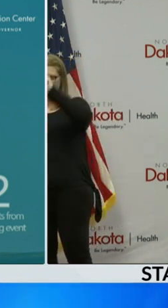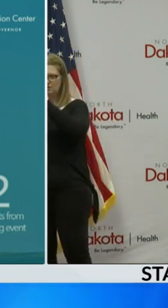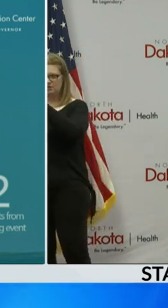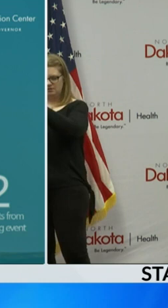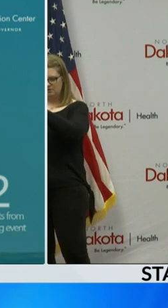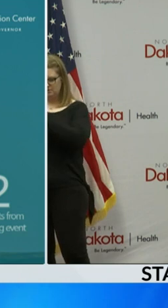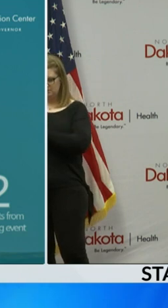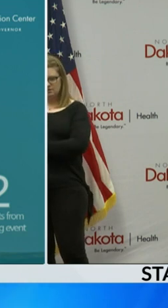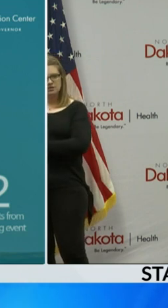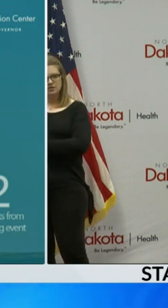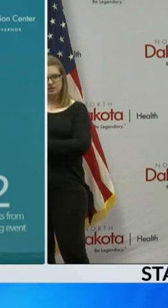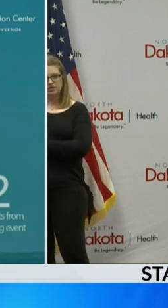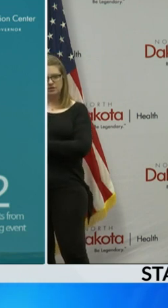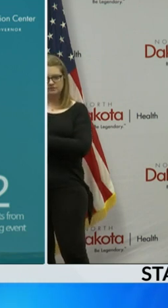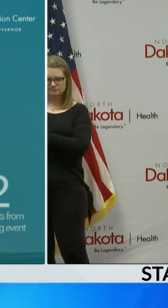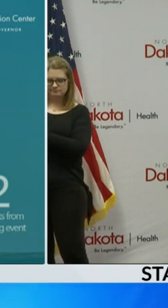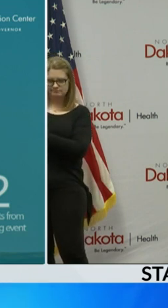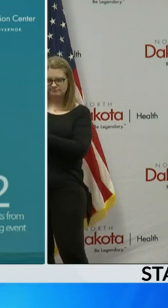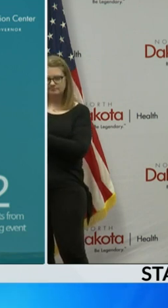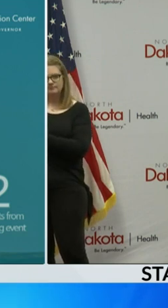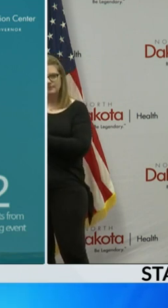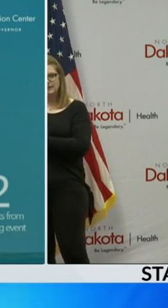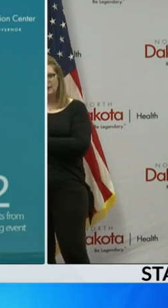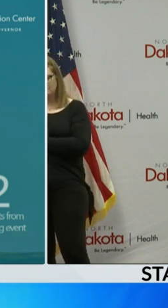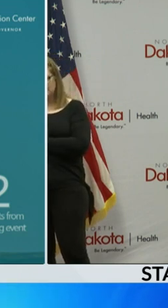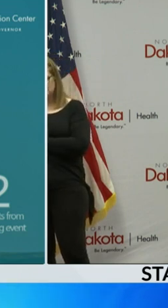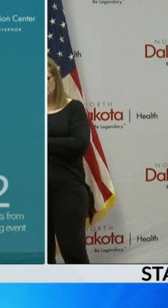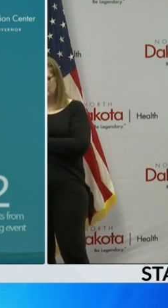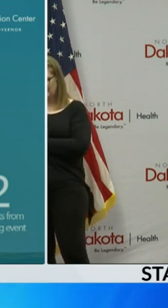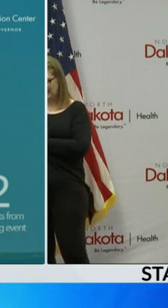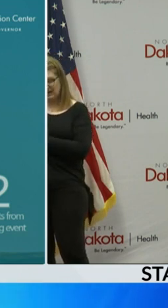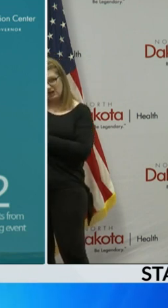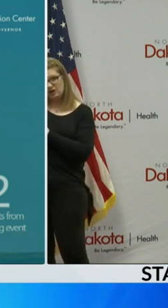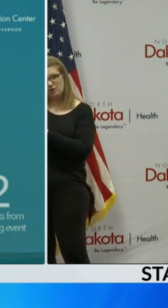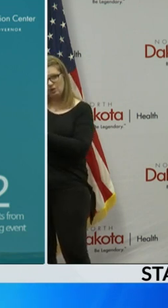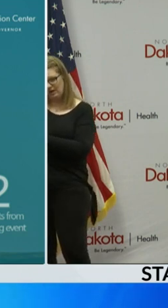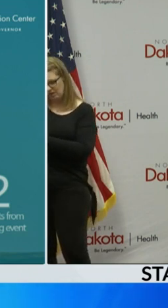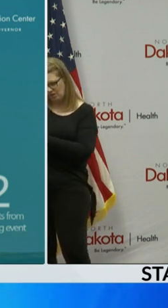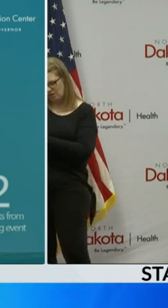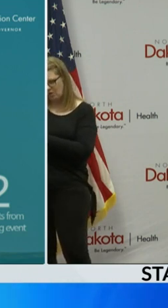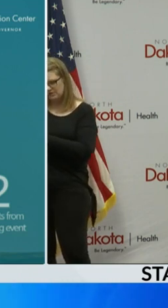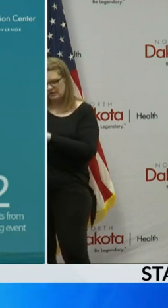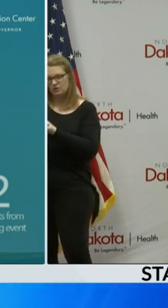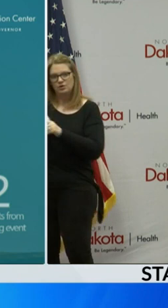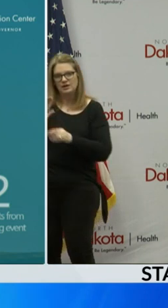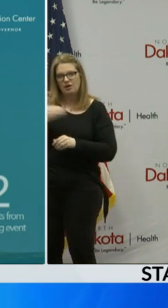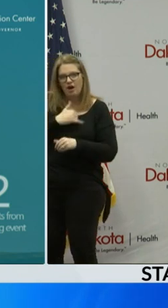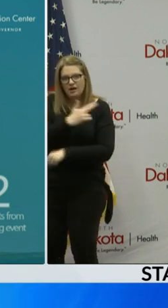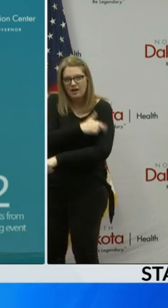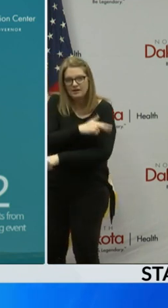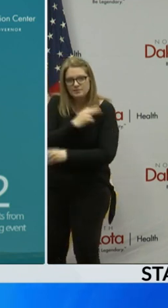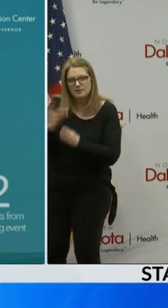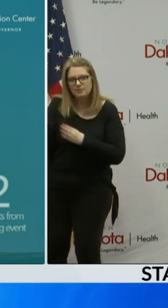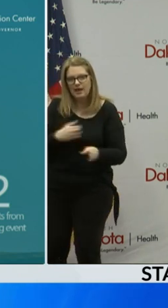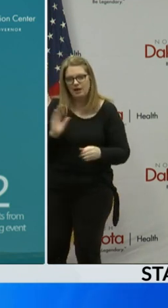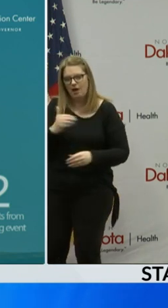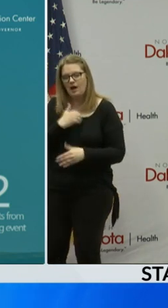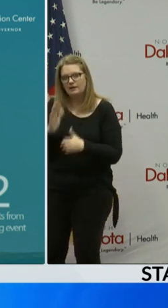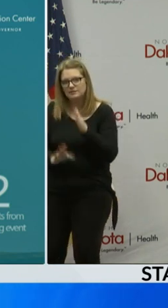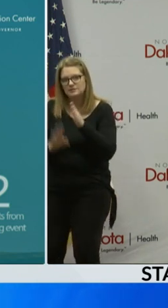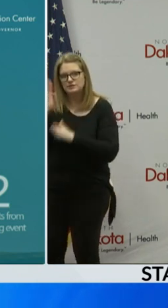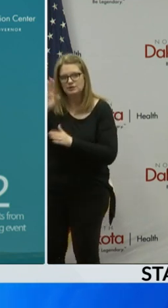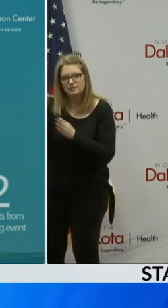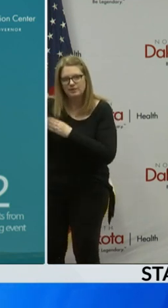the service area in Minnesota and treating those as part of our hospital planning and treating those as part of our rapid response plan because those